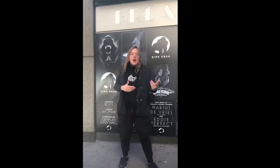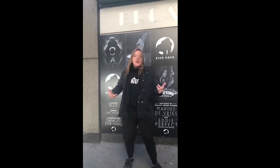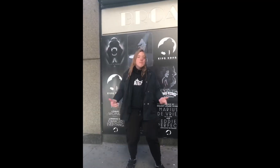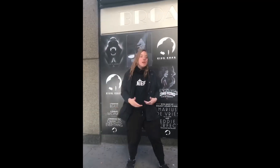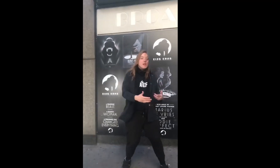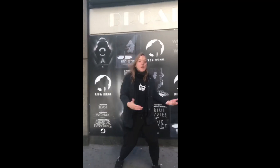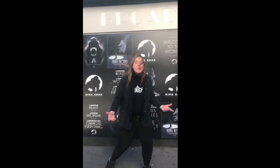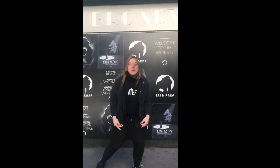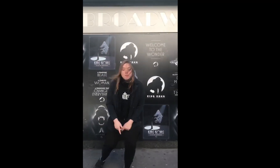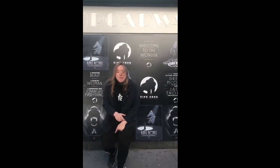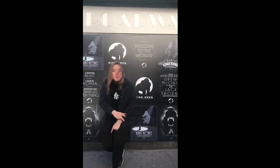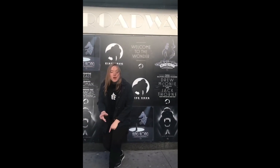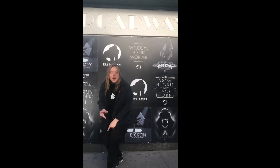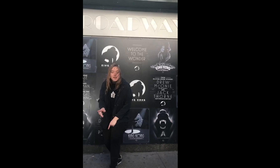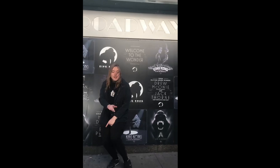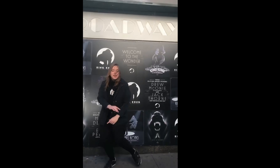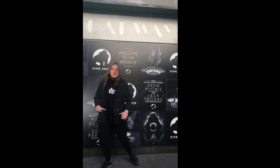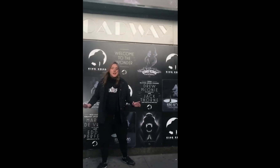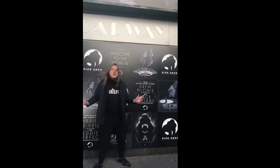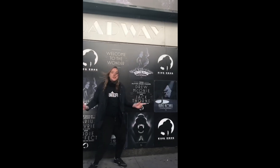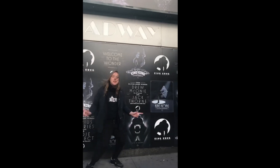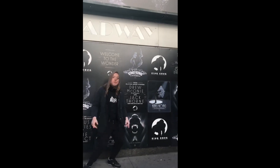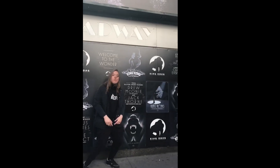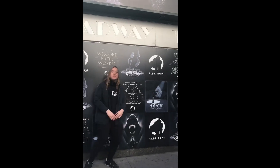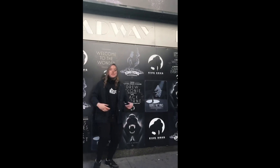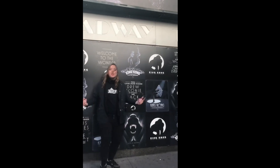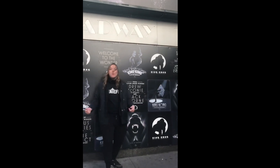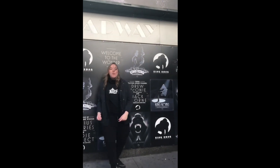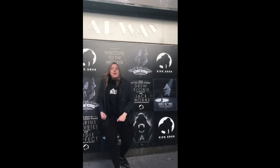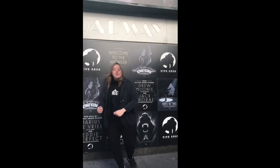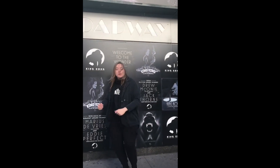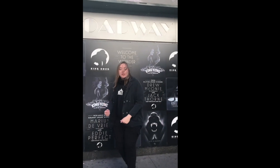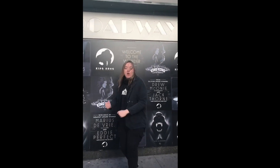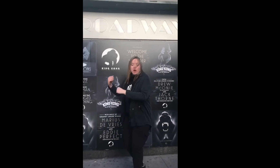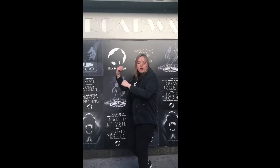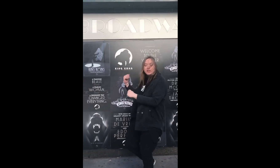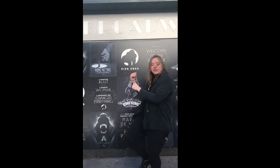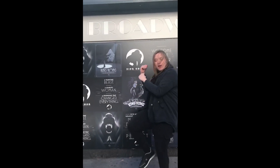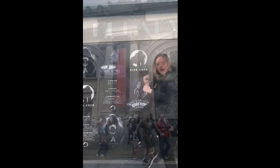day a star is born, let your wings fly and soar. Come on, even up the score.